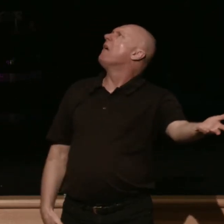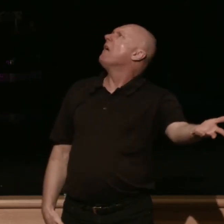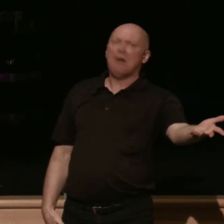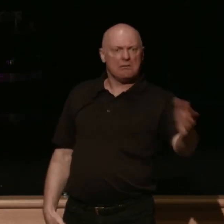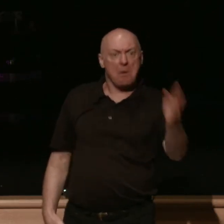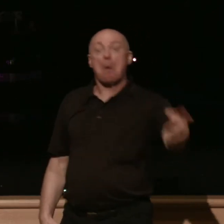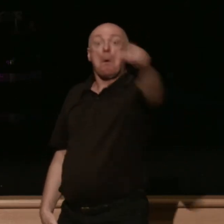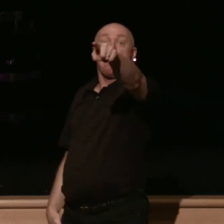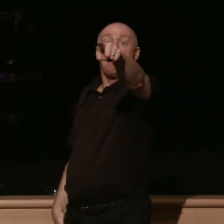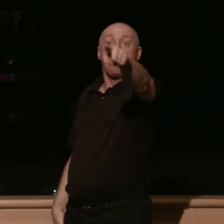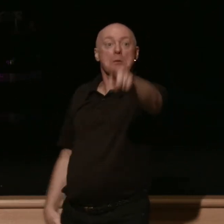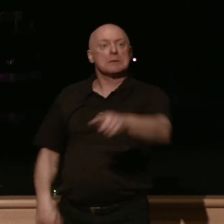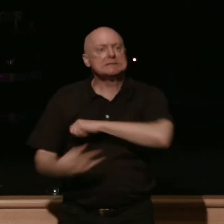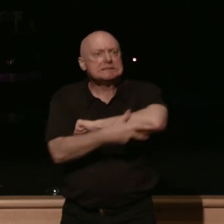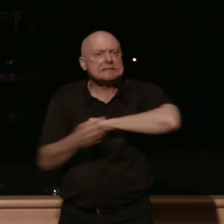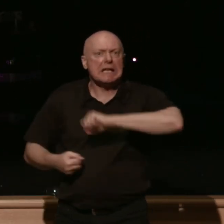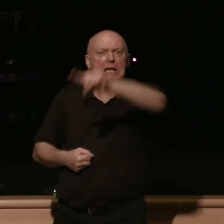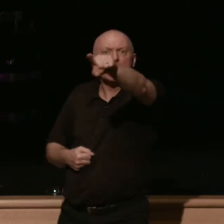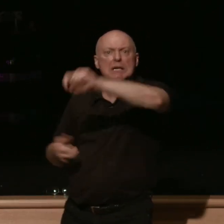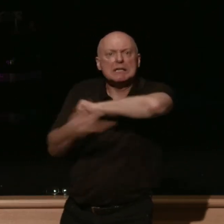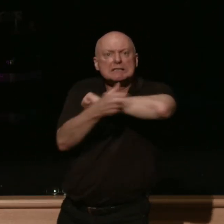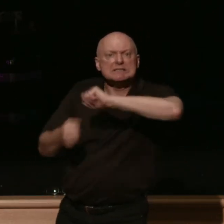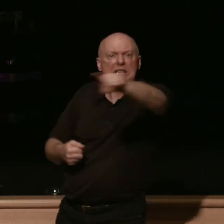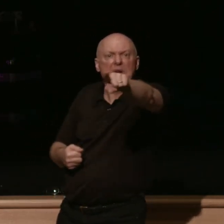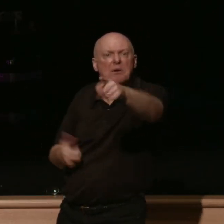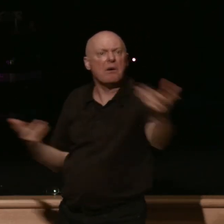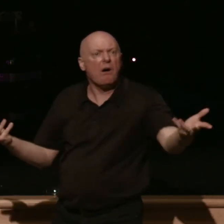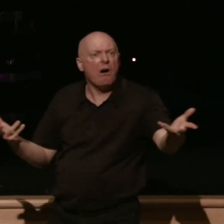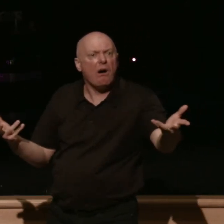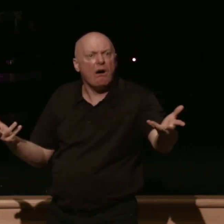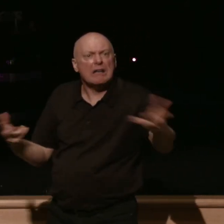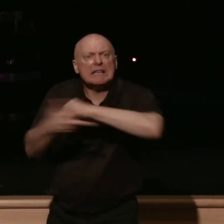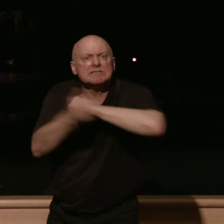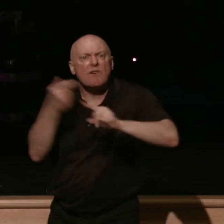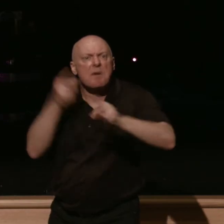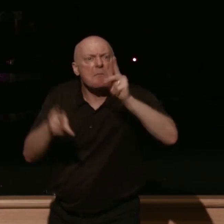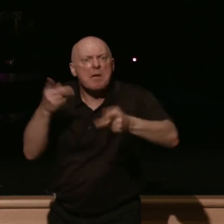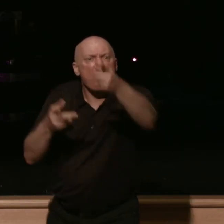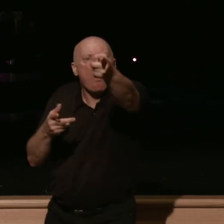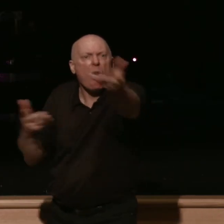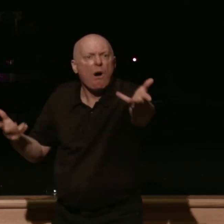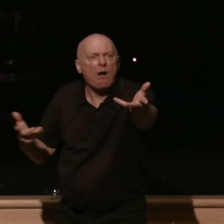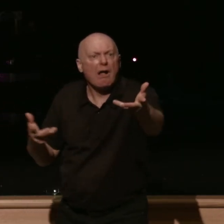here is a scammer. And all he's doing is scamming and scamming. He's got a boat out of it.